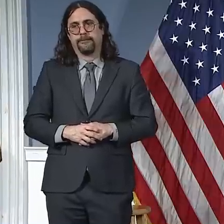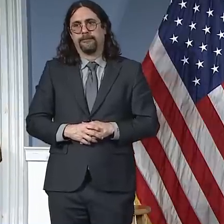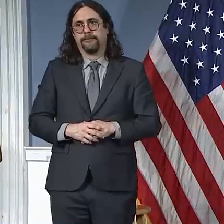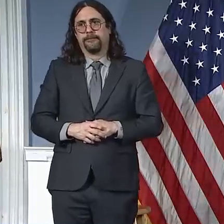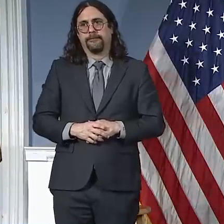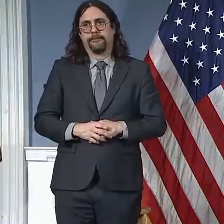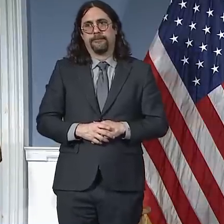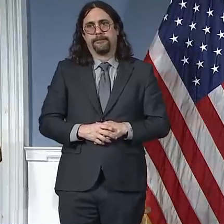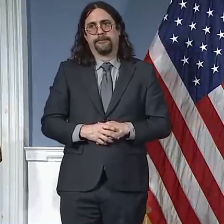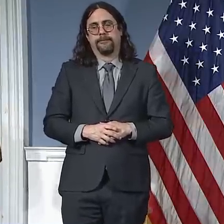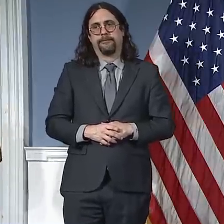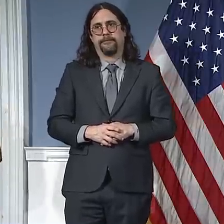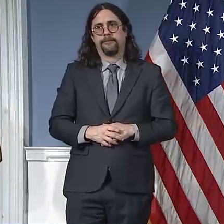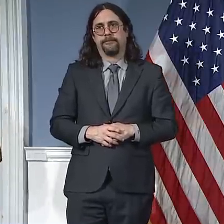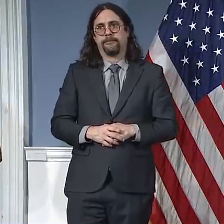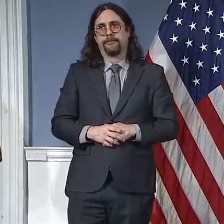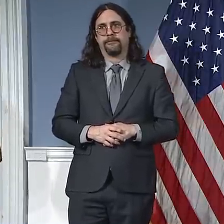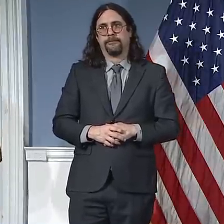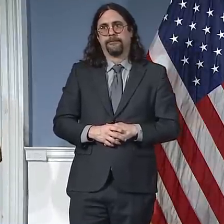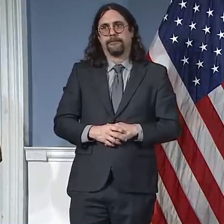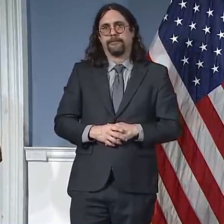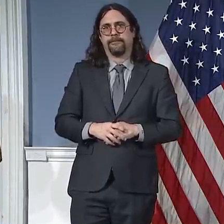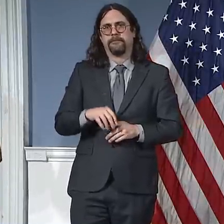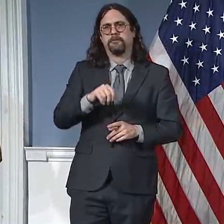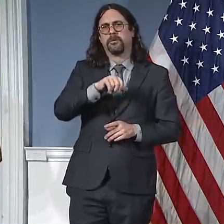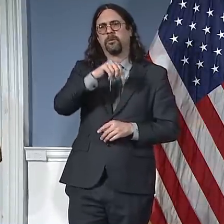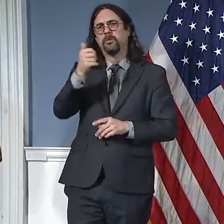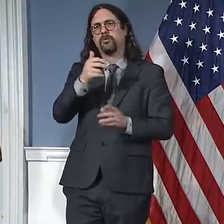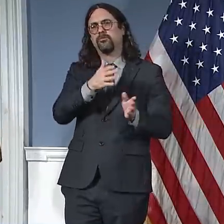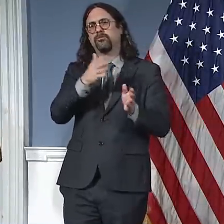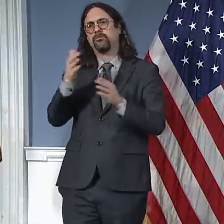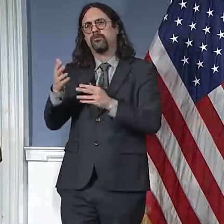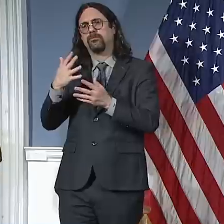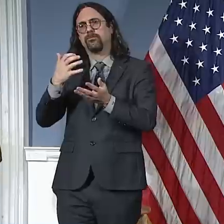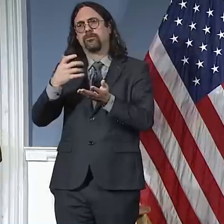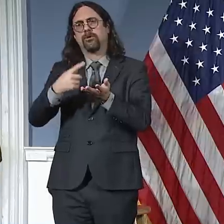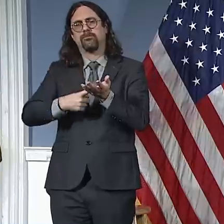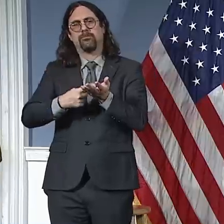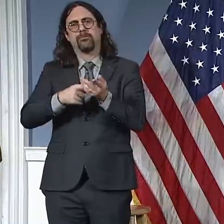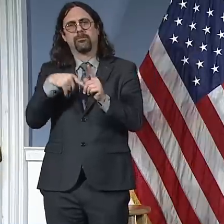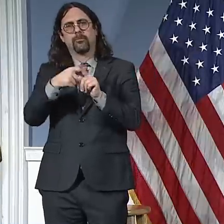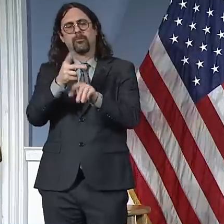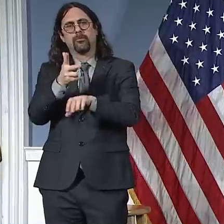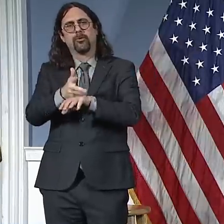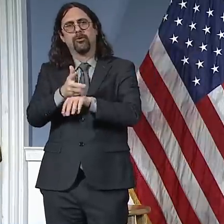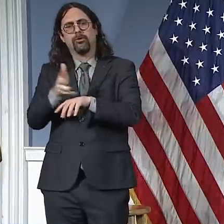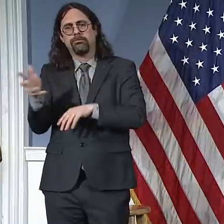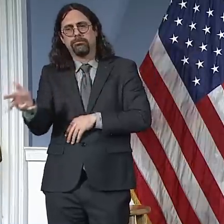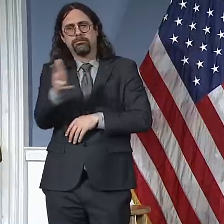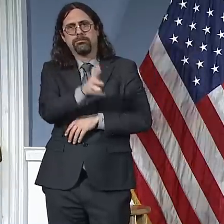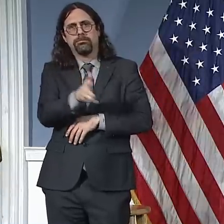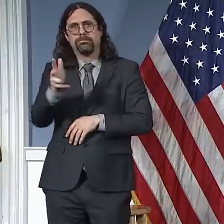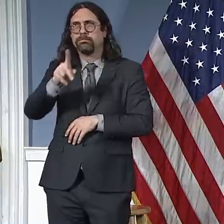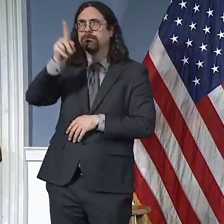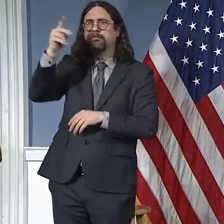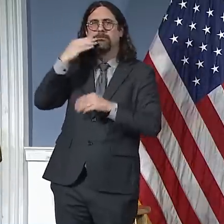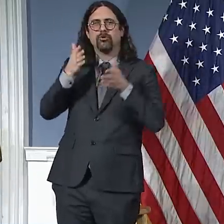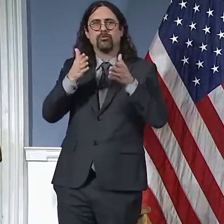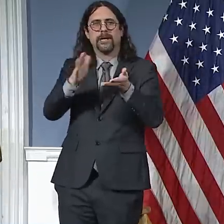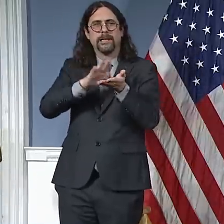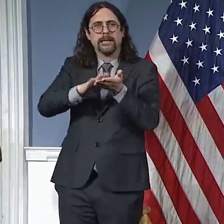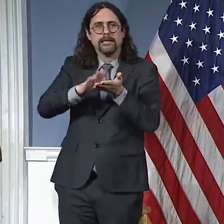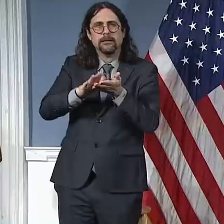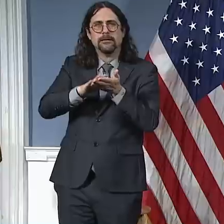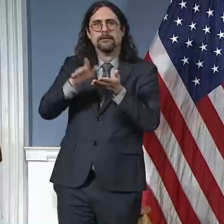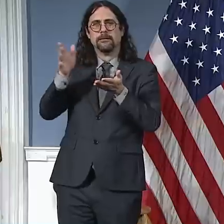very close attention to parking on our streets, and particularly alternate side parking, an issue that is one of the things that New Yorkers feel very